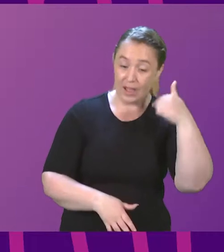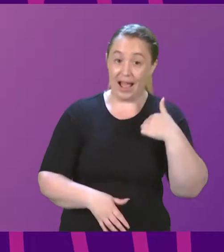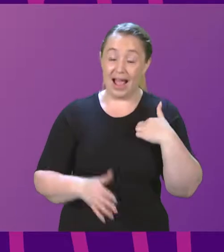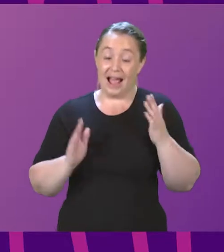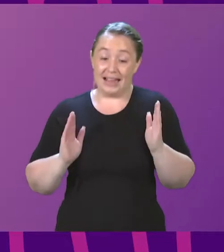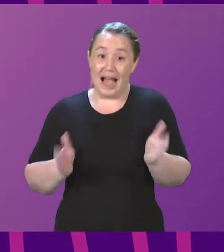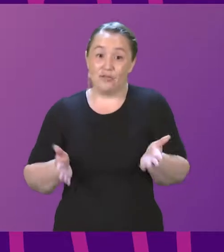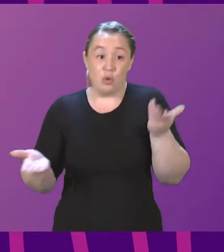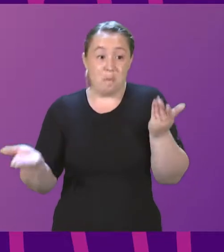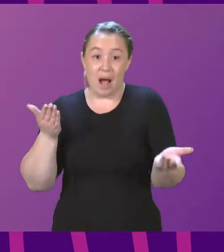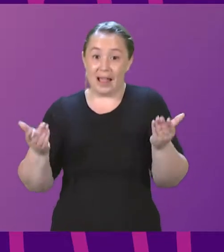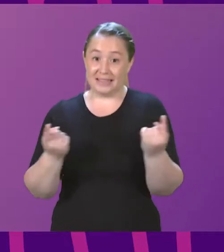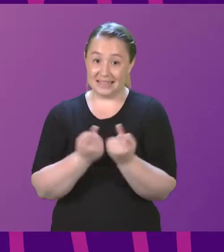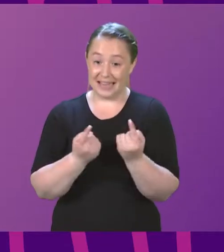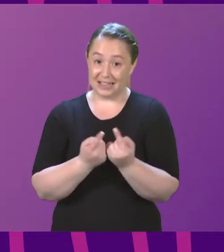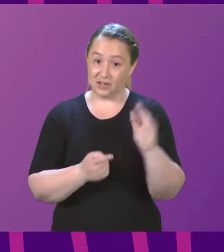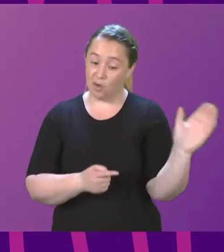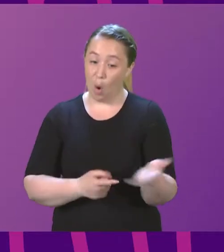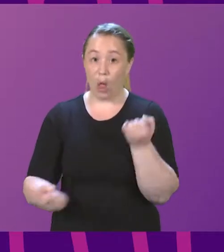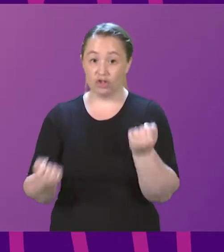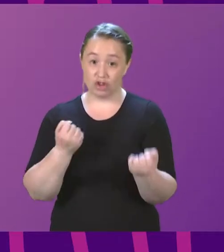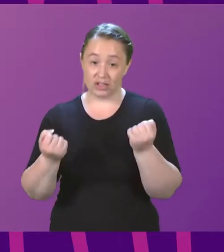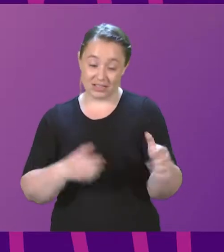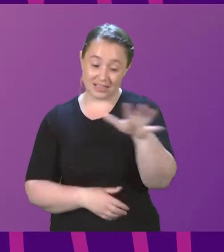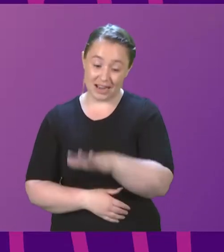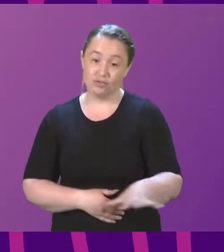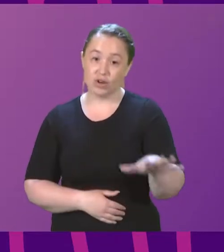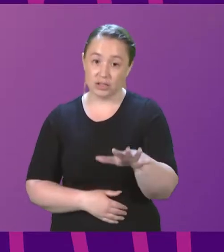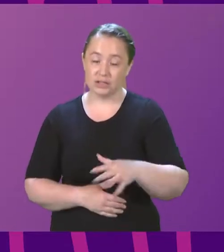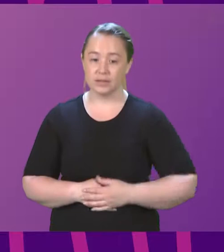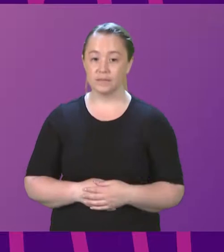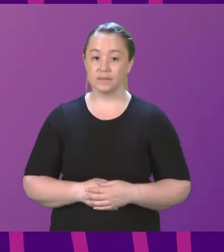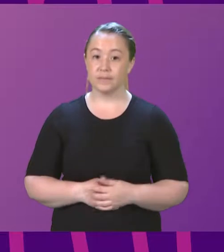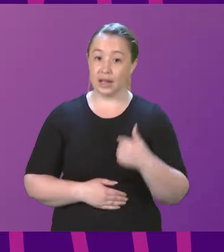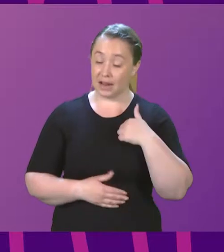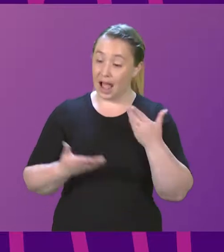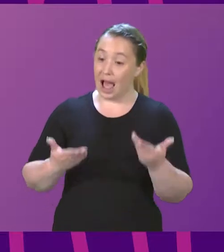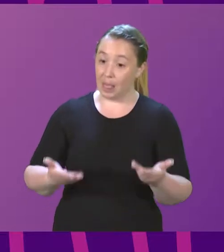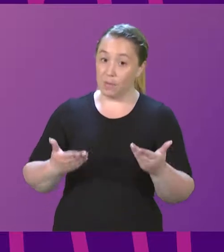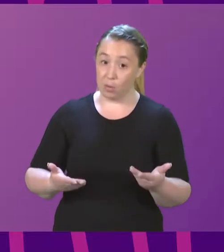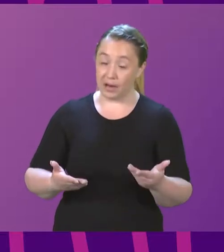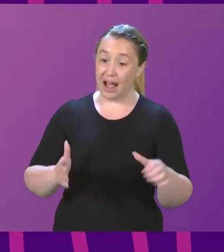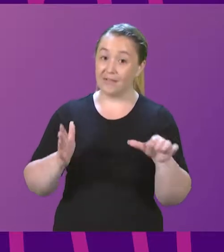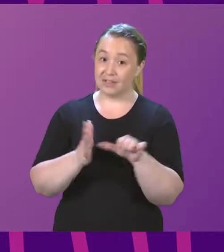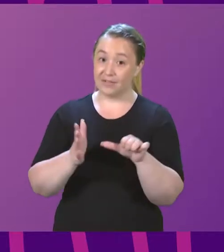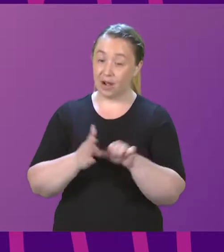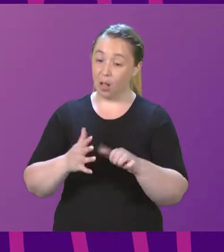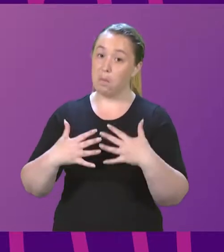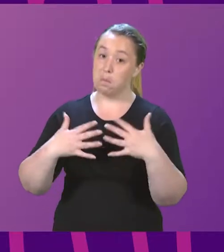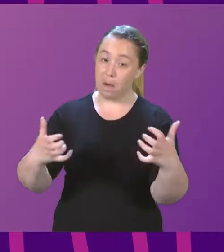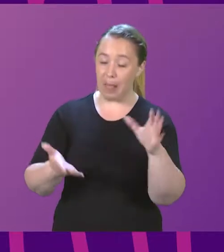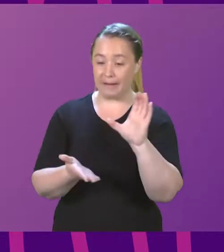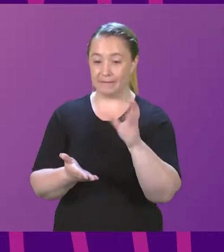across the justice landscape. And, of course, I am operating in a very challenging public finance environment.